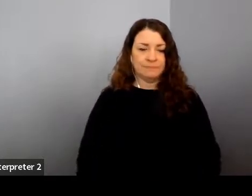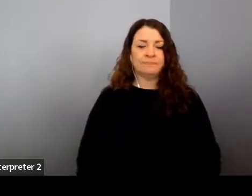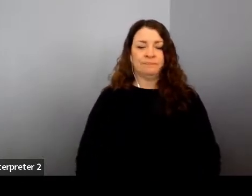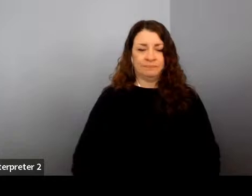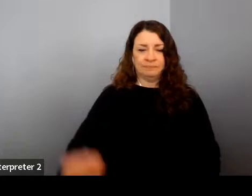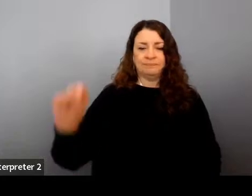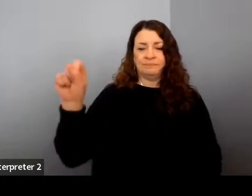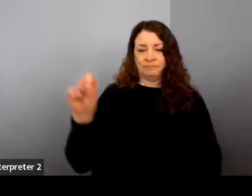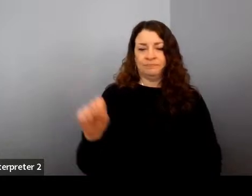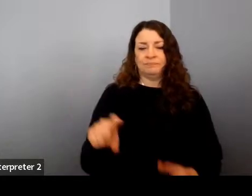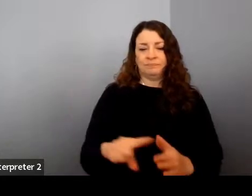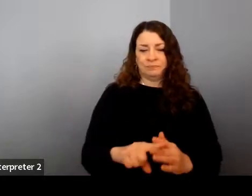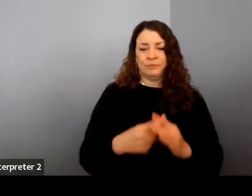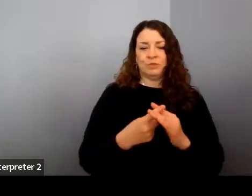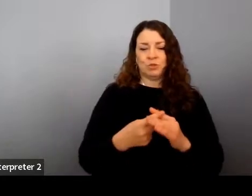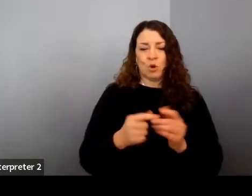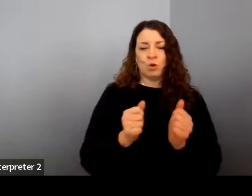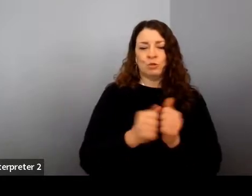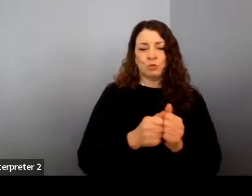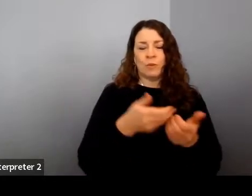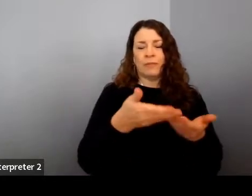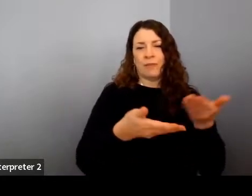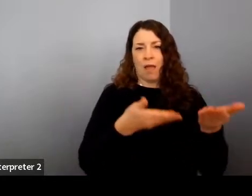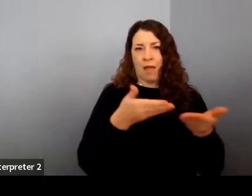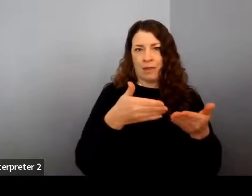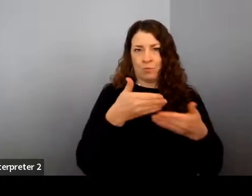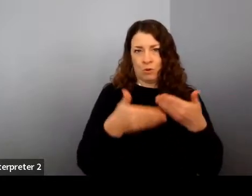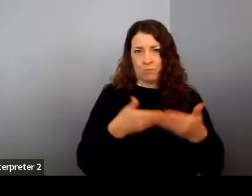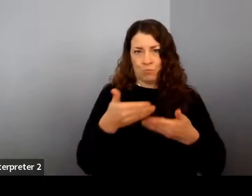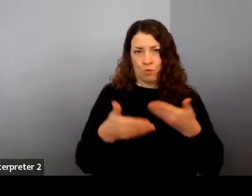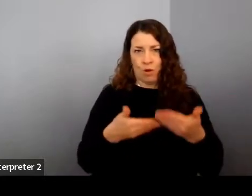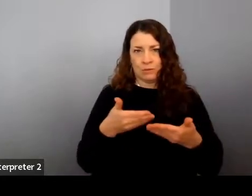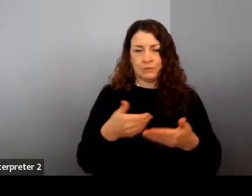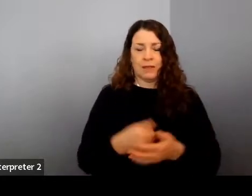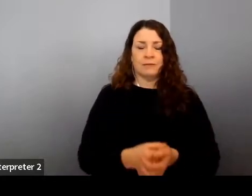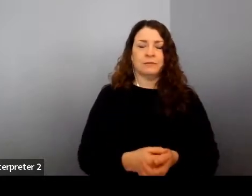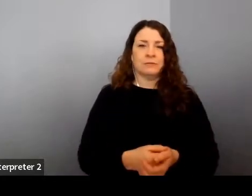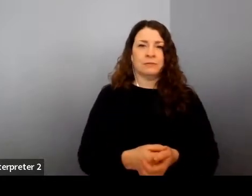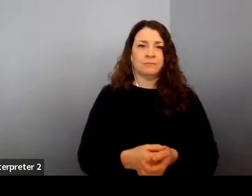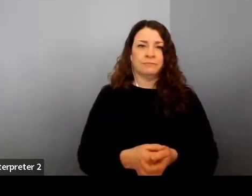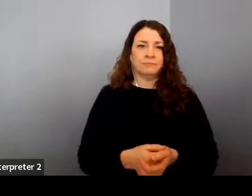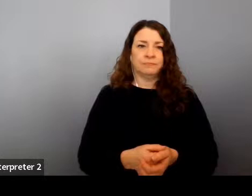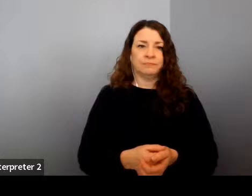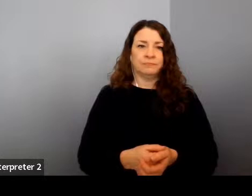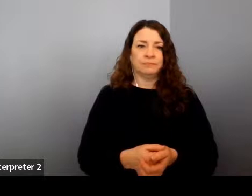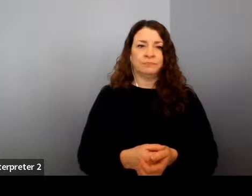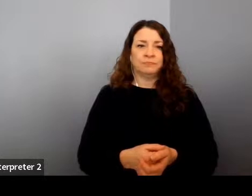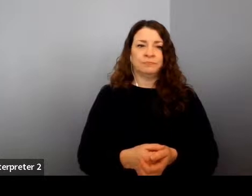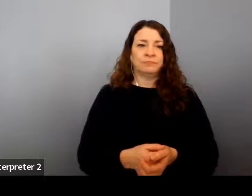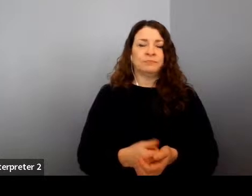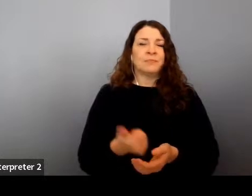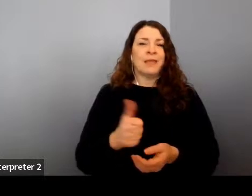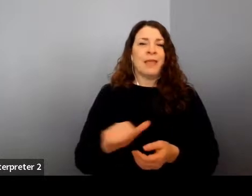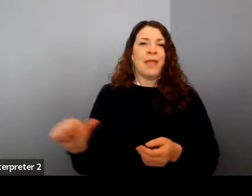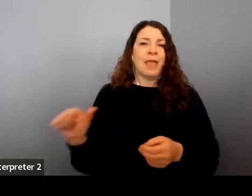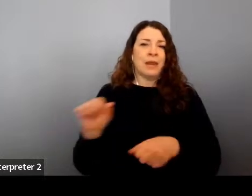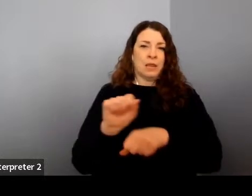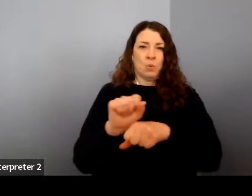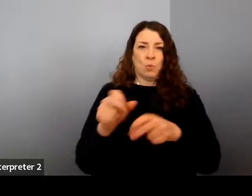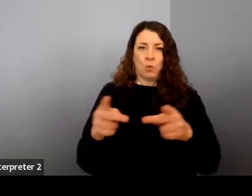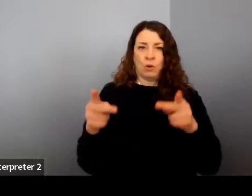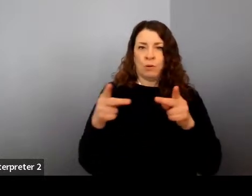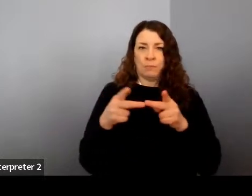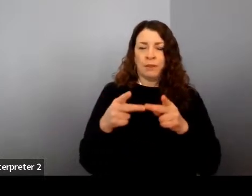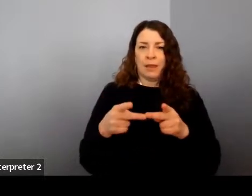in, in the hiring process where you're here, wherever we are, where we've been hired, because we have an important